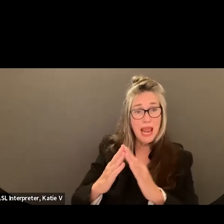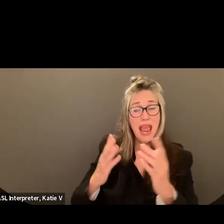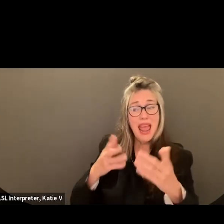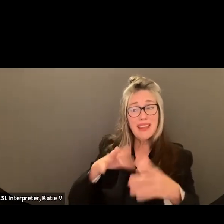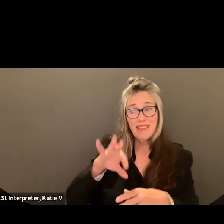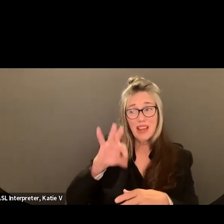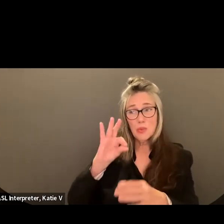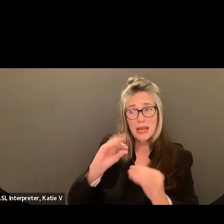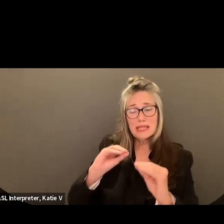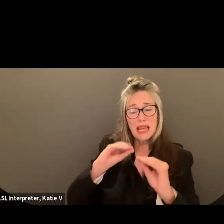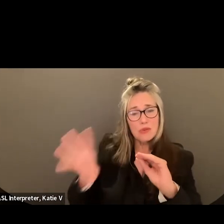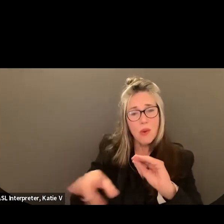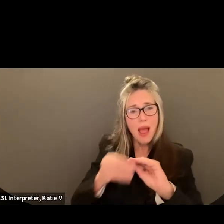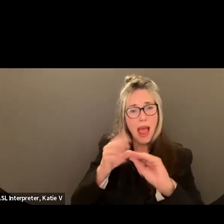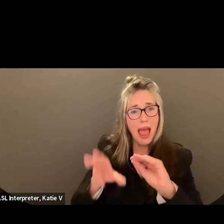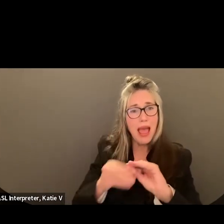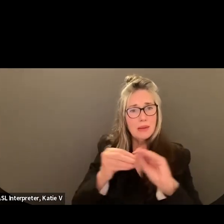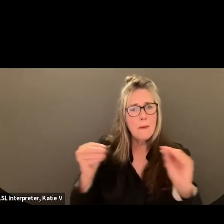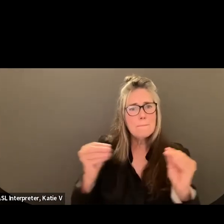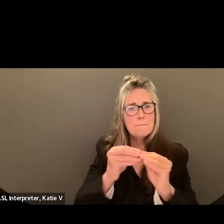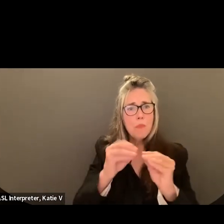education into what we do.